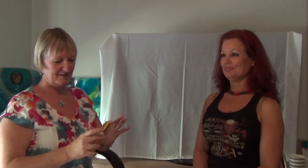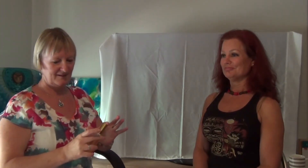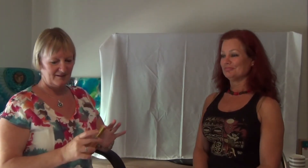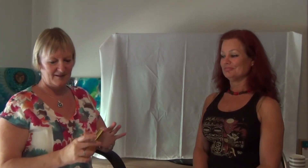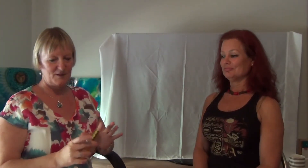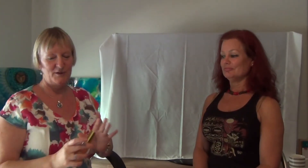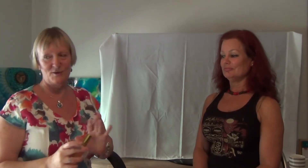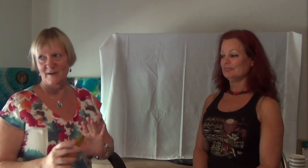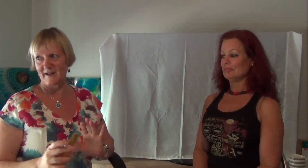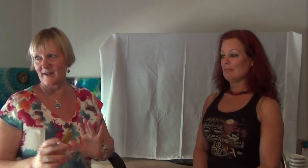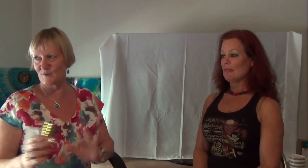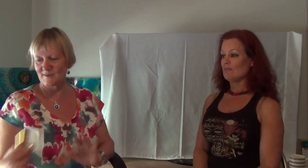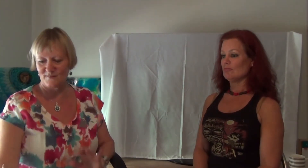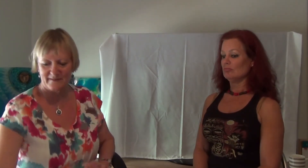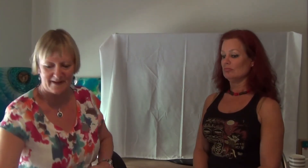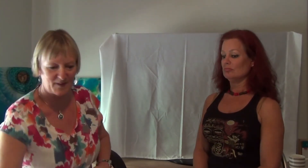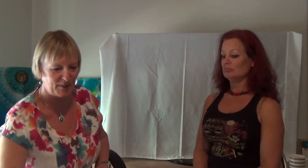There's only two archangels and we've had them.